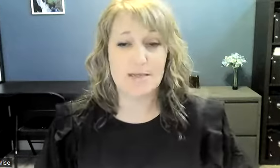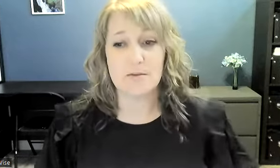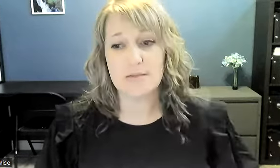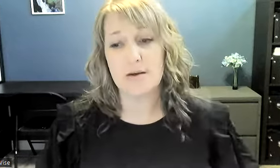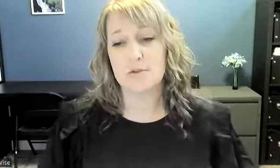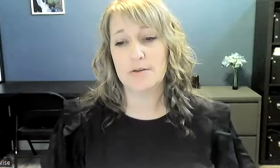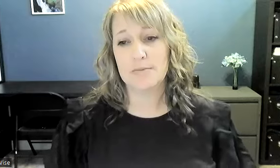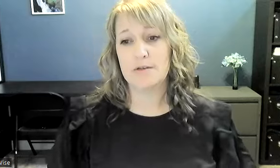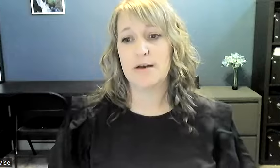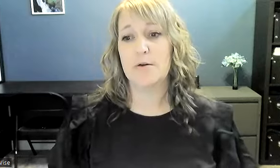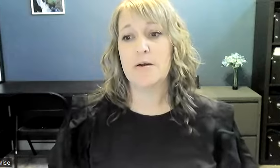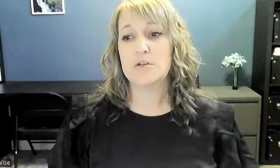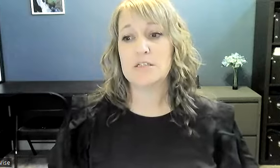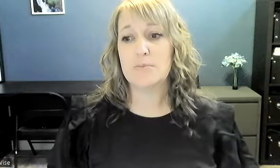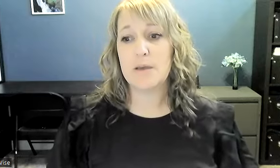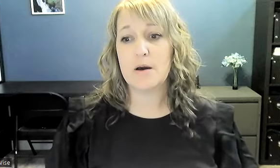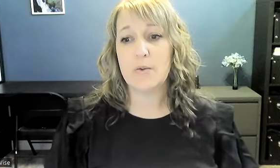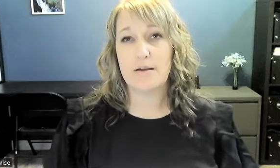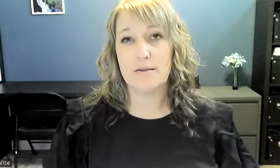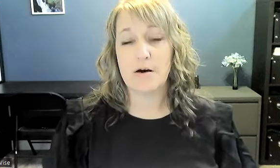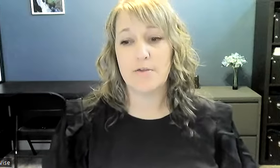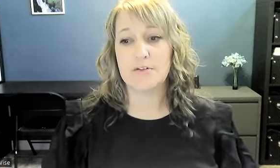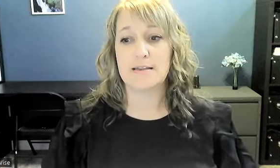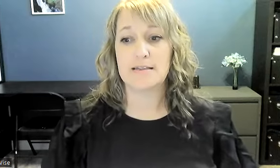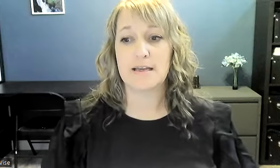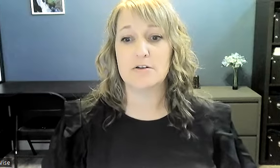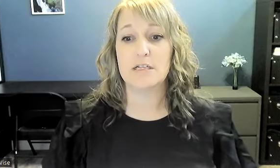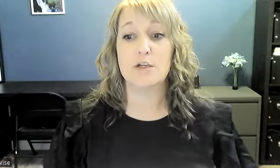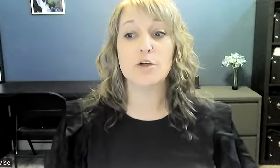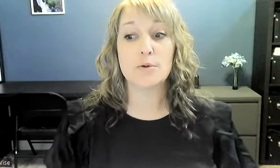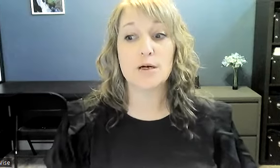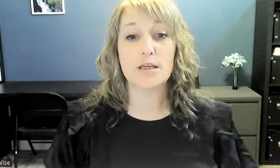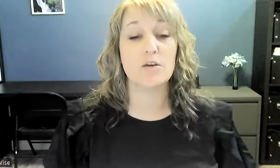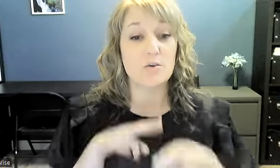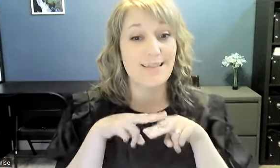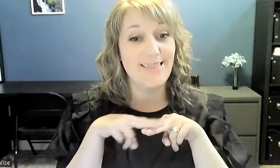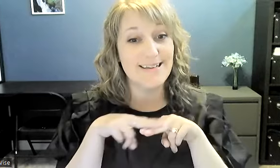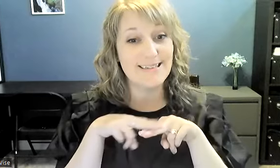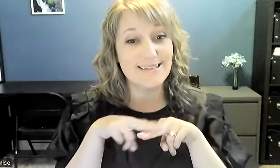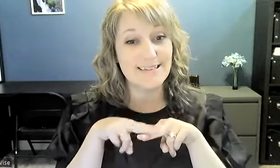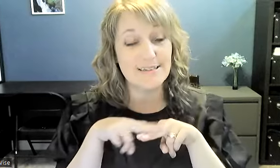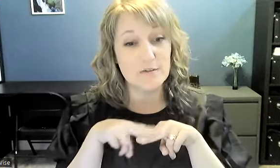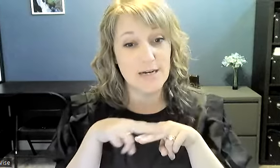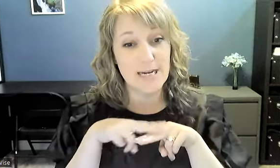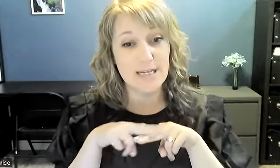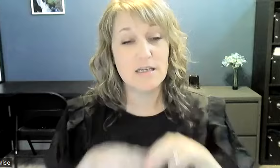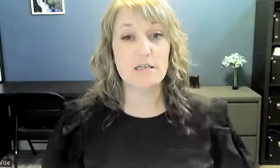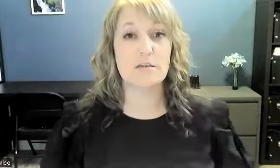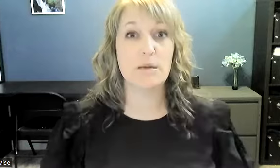so that's why i'm showing them to you now but just be aware that the authors and the signers in your book use this train to mean